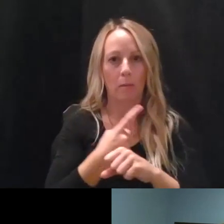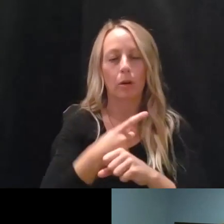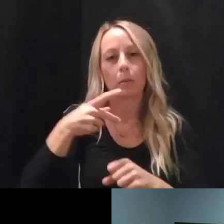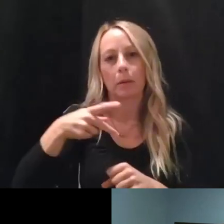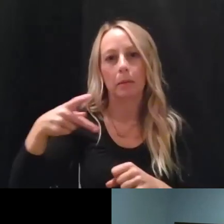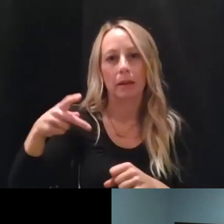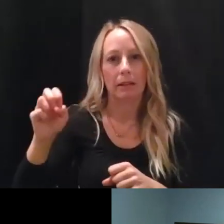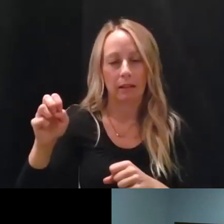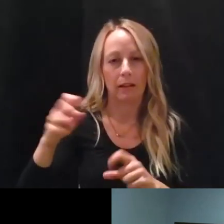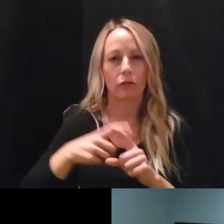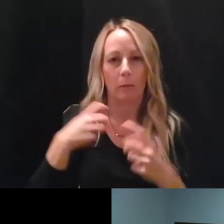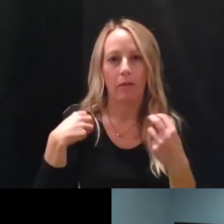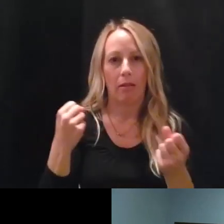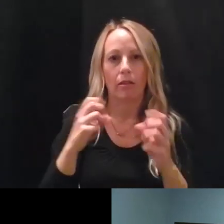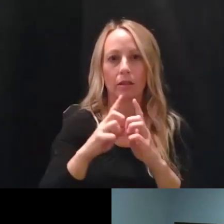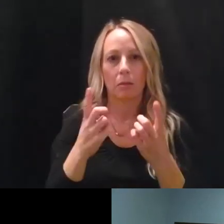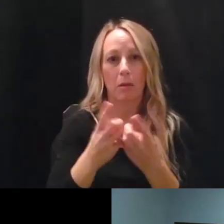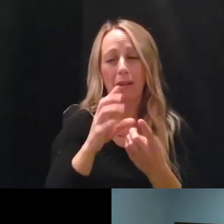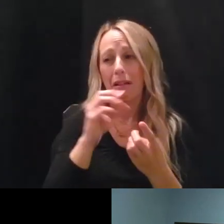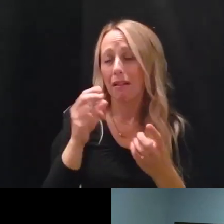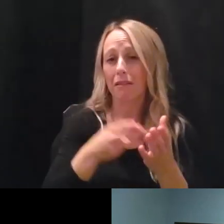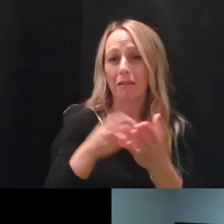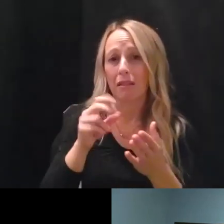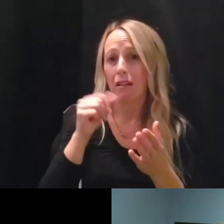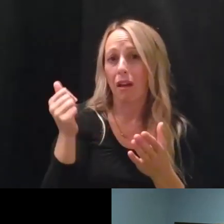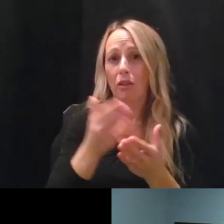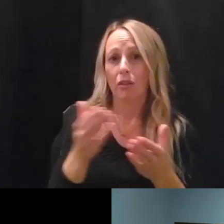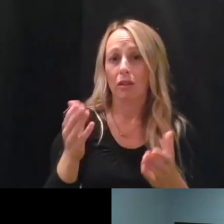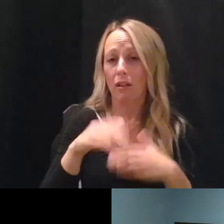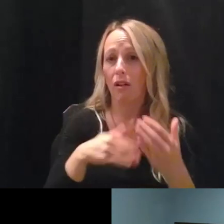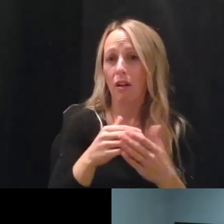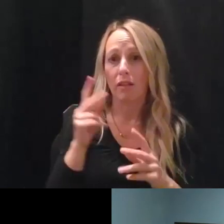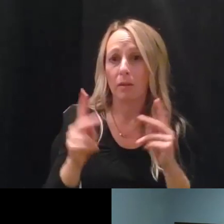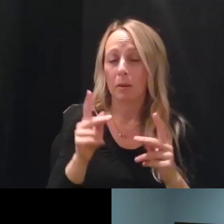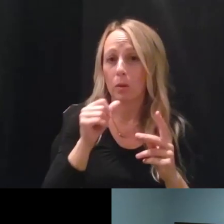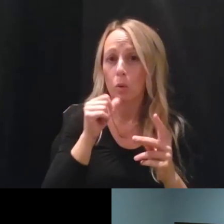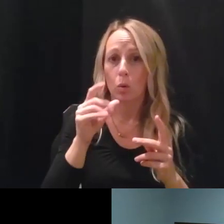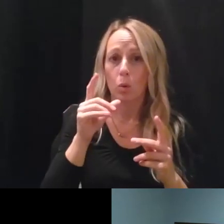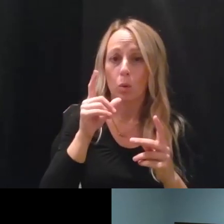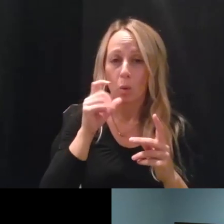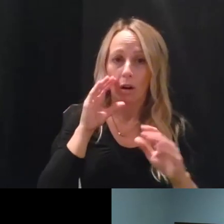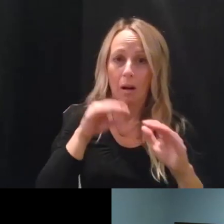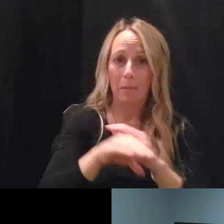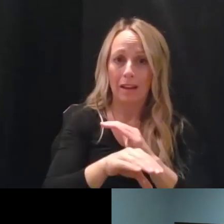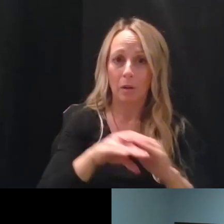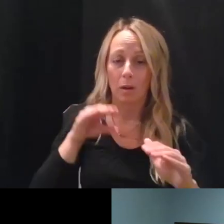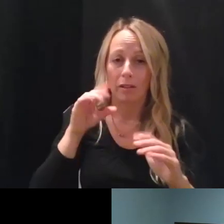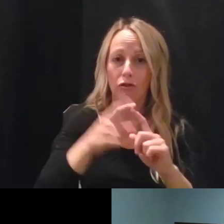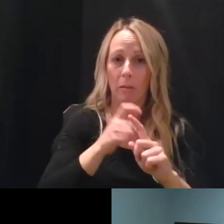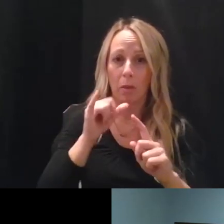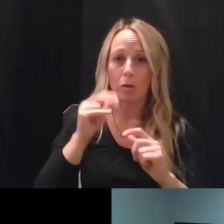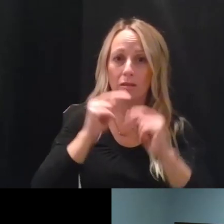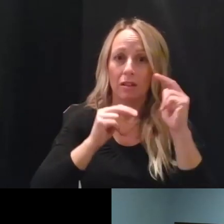department. And the other thing is, all of the people that are coming and going out of those facilities, whether it's